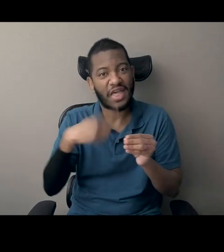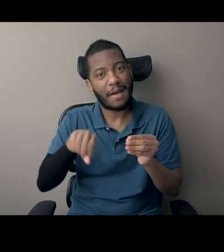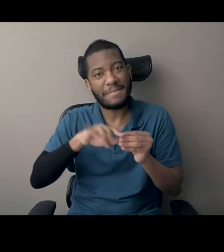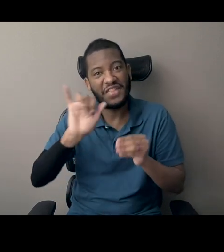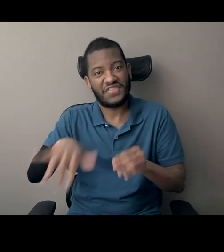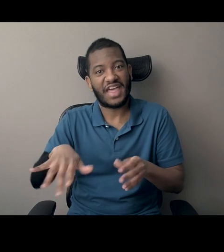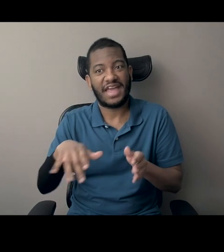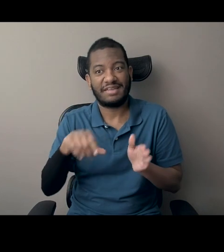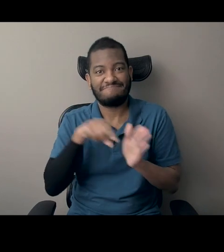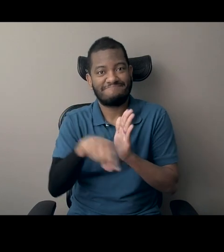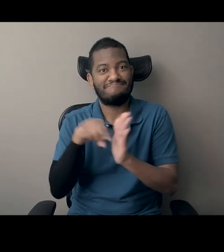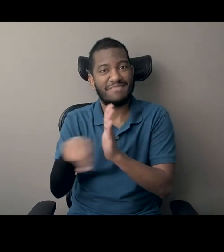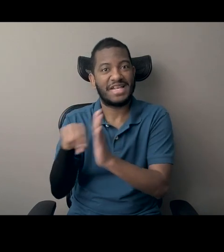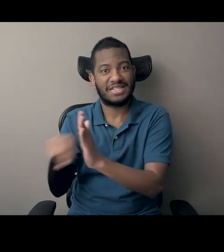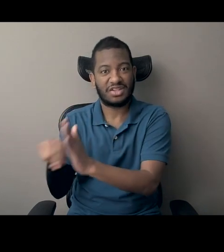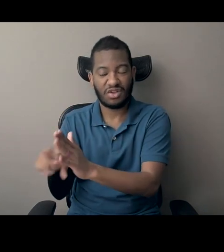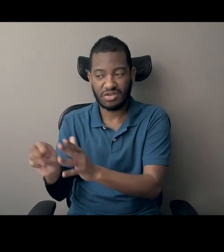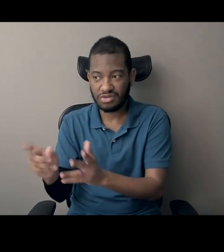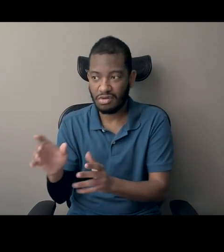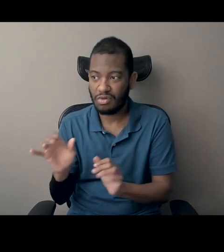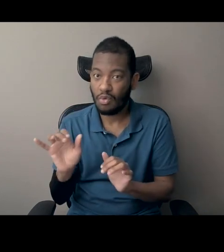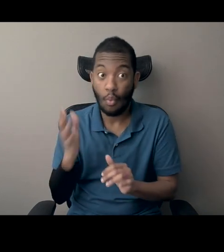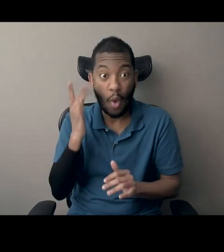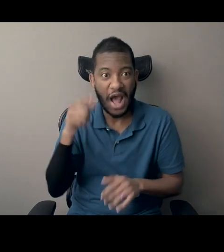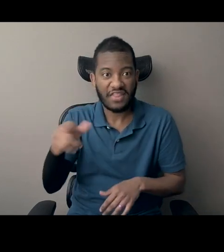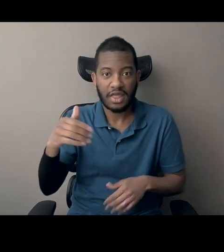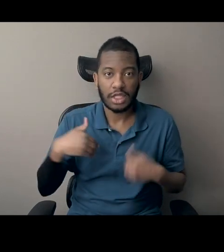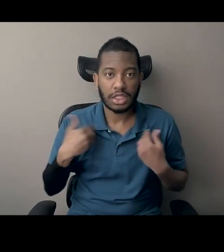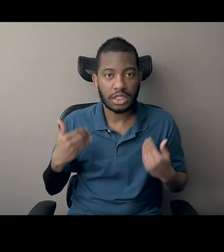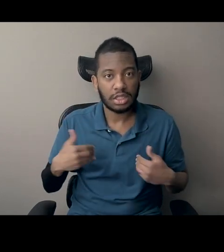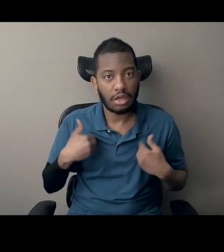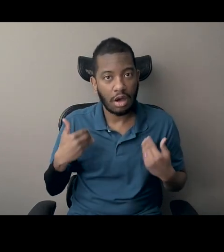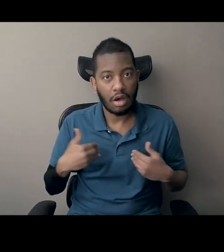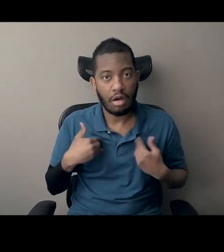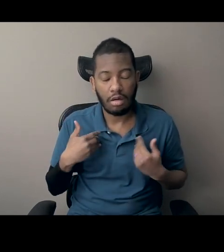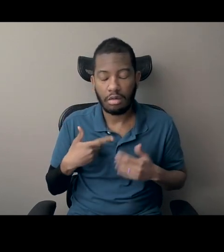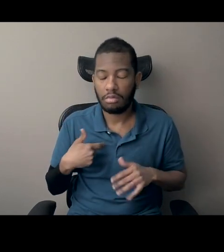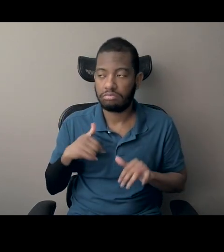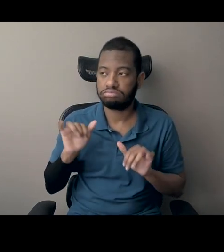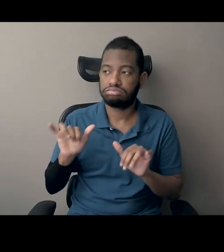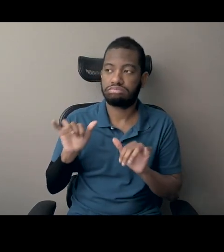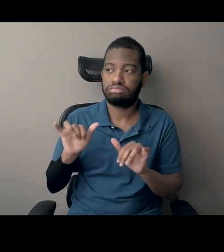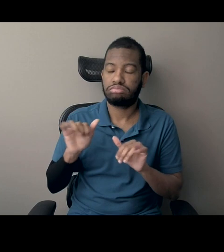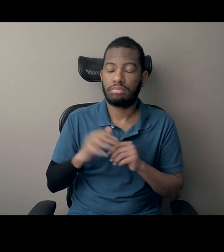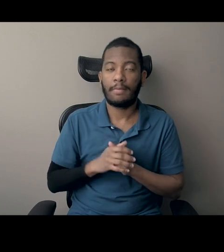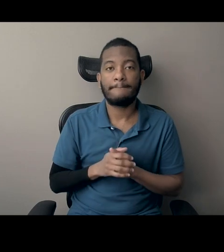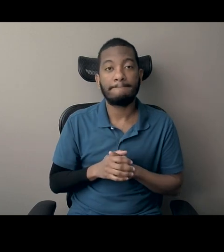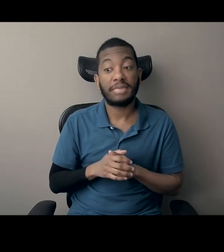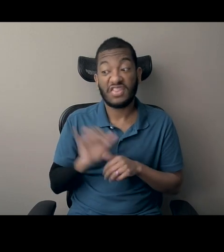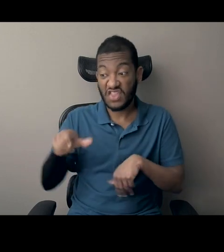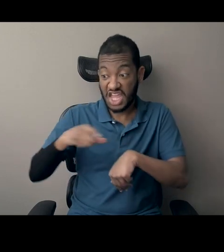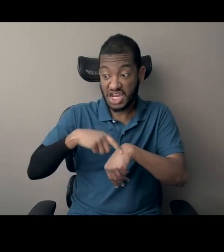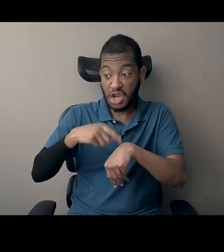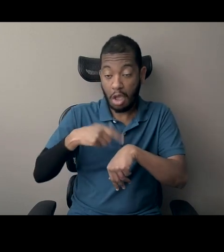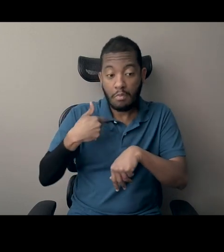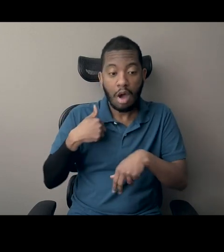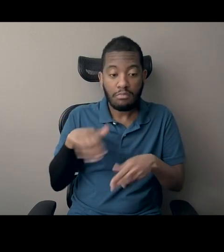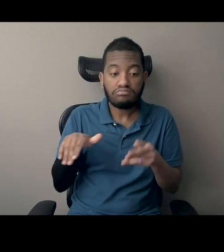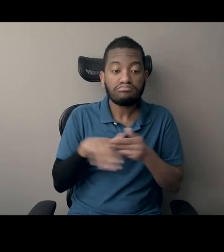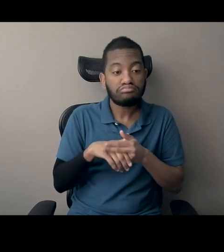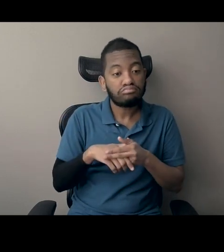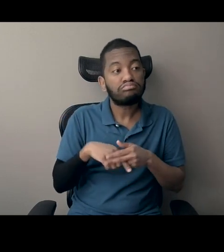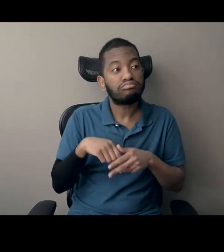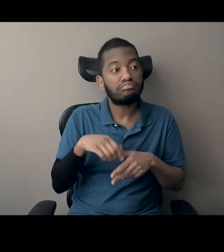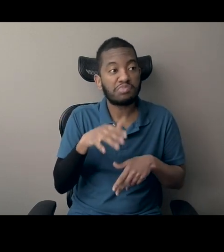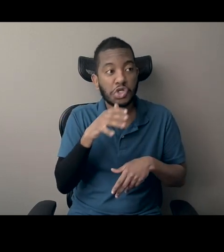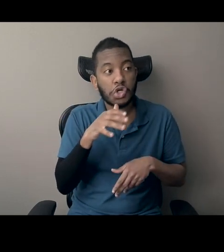our, our, our memory, our consciousness. But I was, I was on maternity leave and I, you